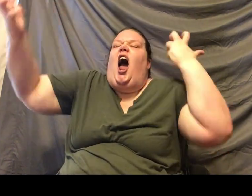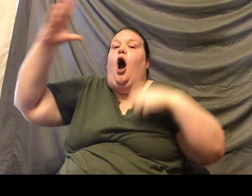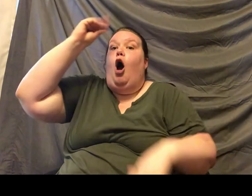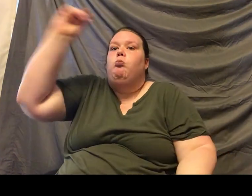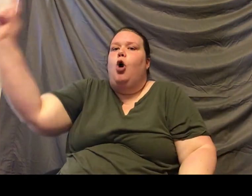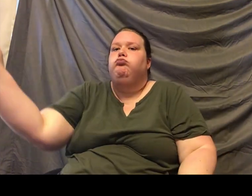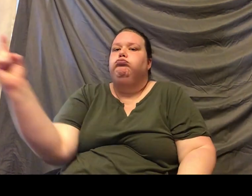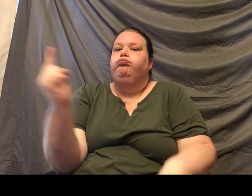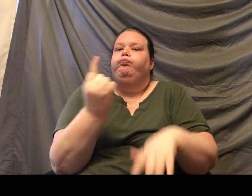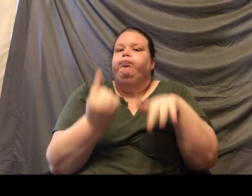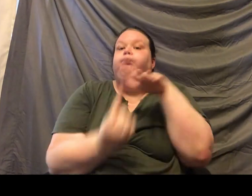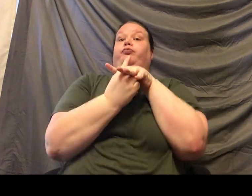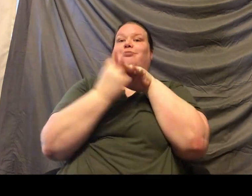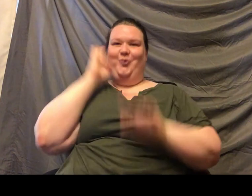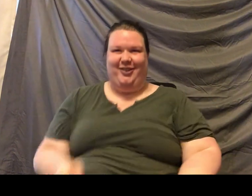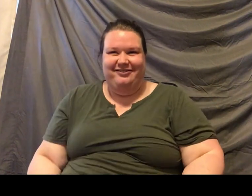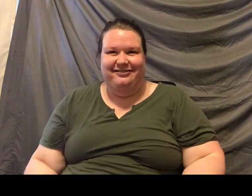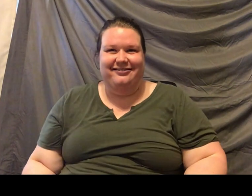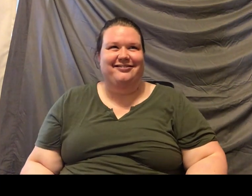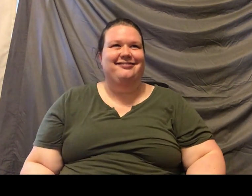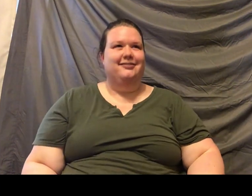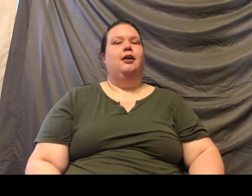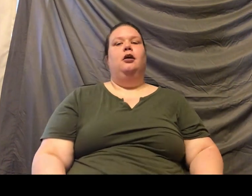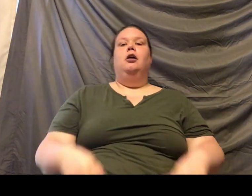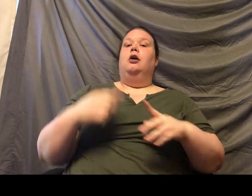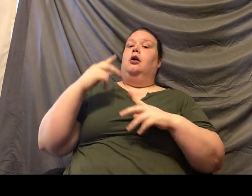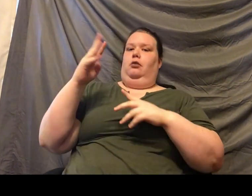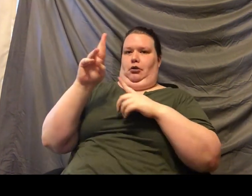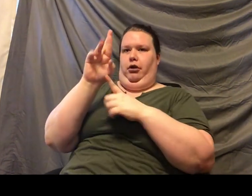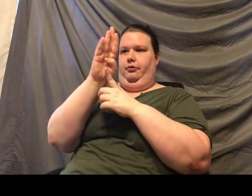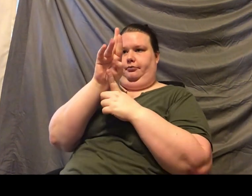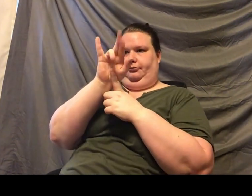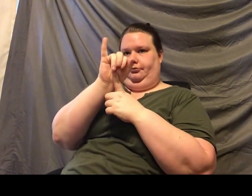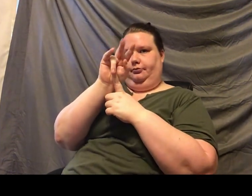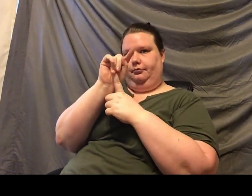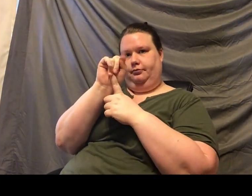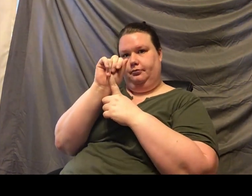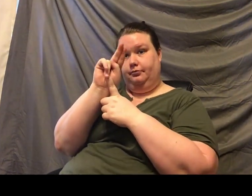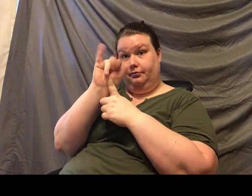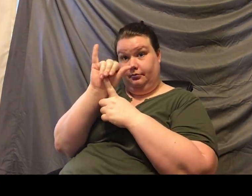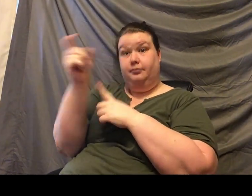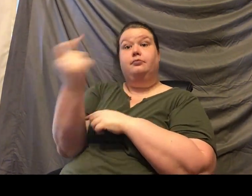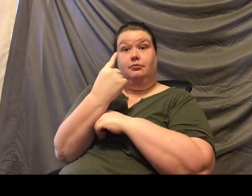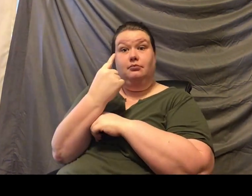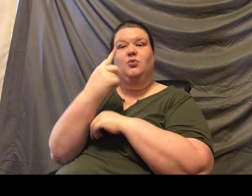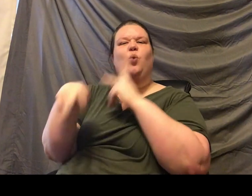All right, so Brittany wants to know, what kind of teeth do they have? Actually, they have what's called false canines. So, you may see the little